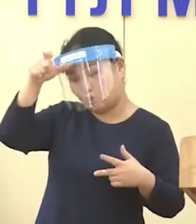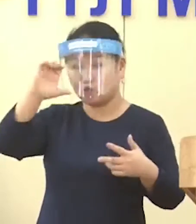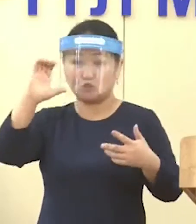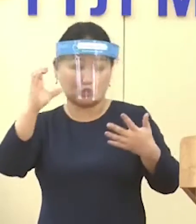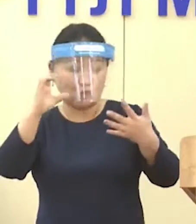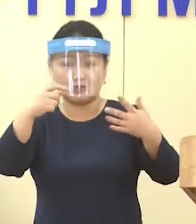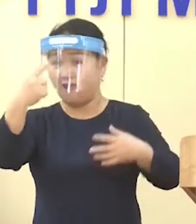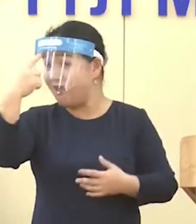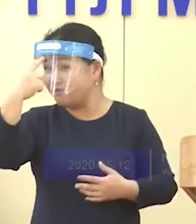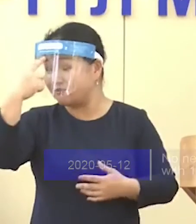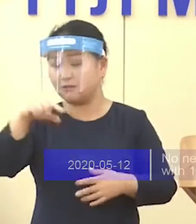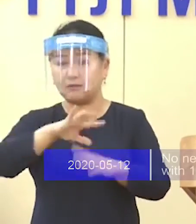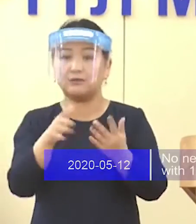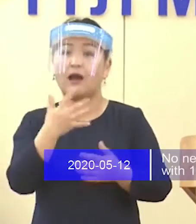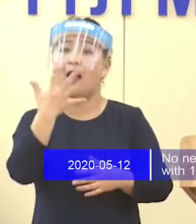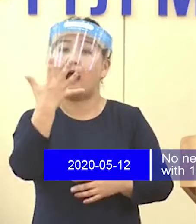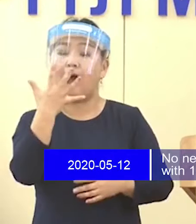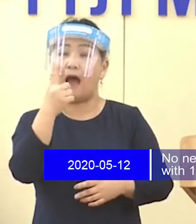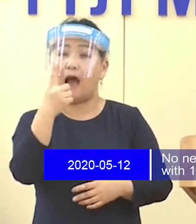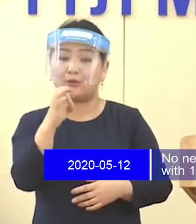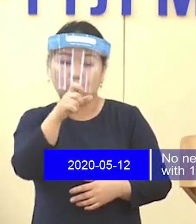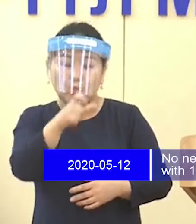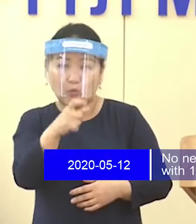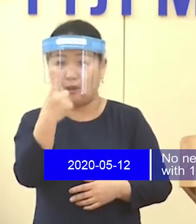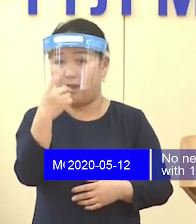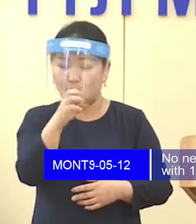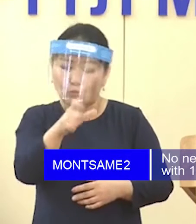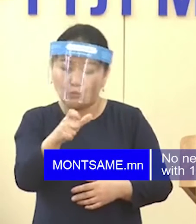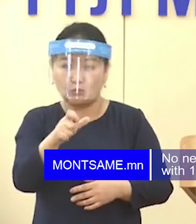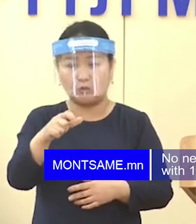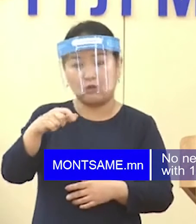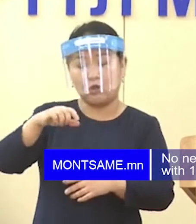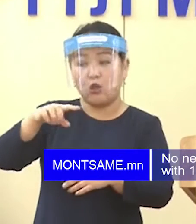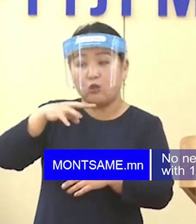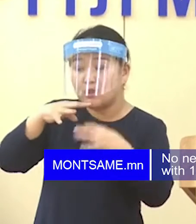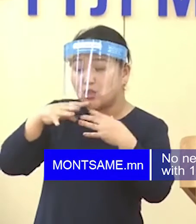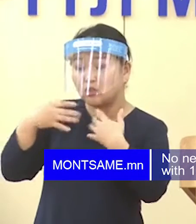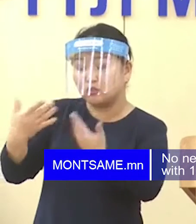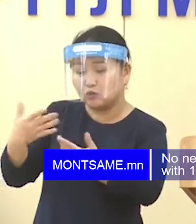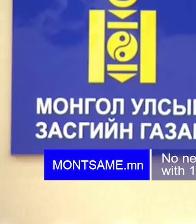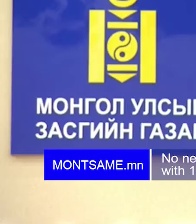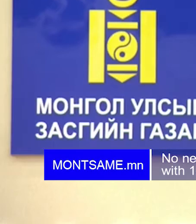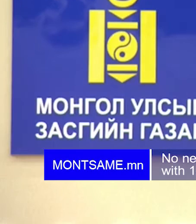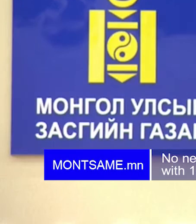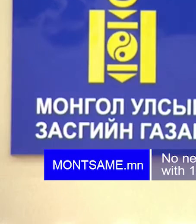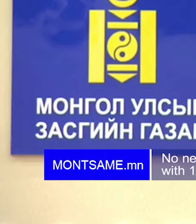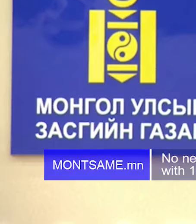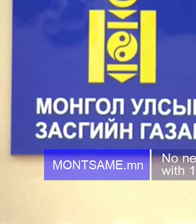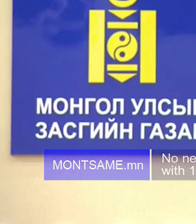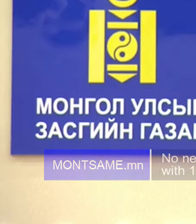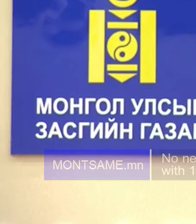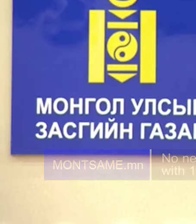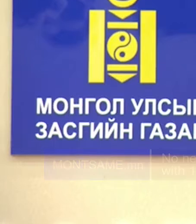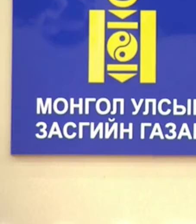at today's daily briefing on the situation around COVID-19 infections in the country Nemo director of the Center